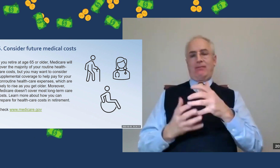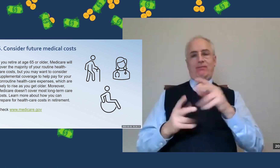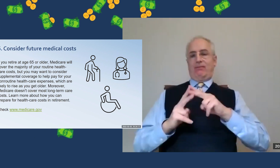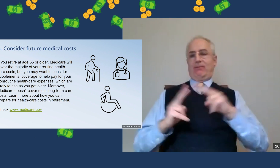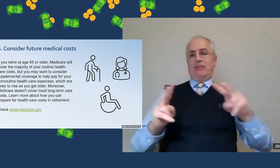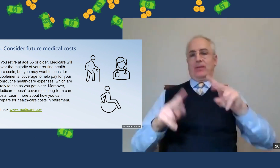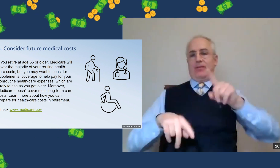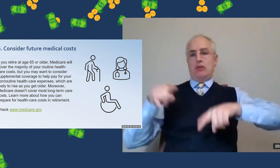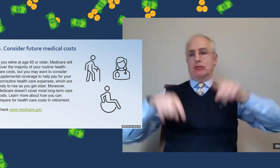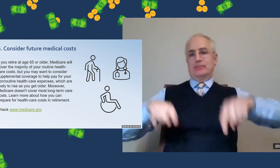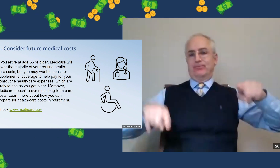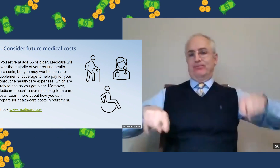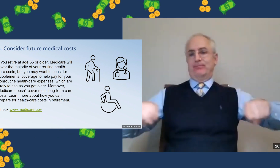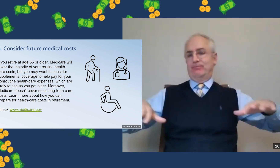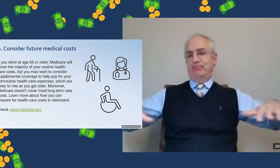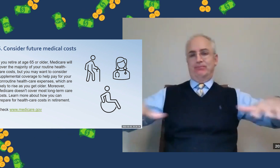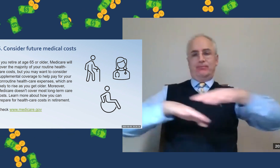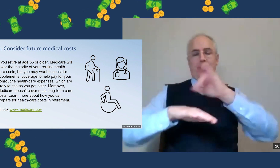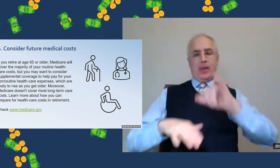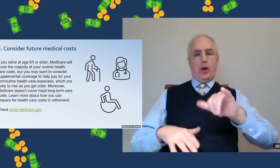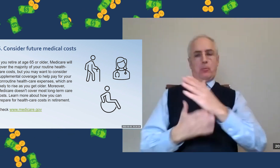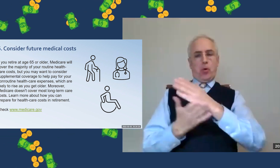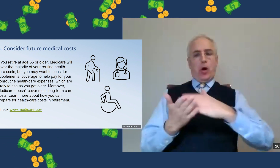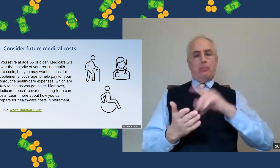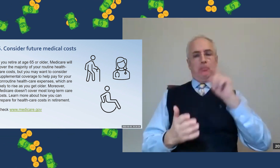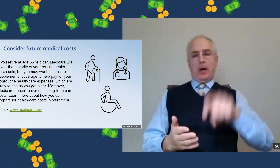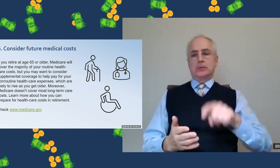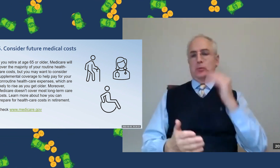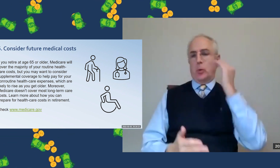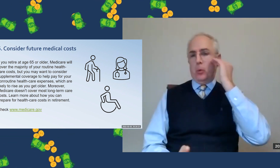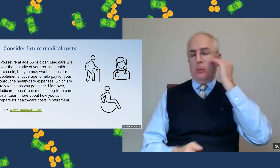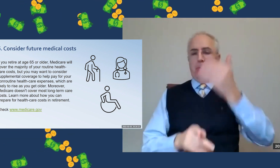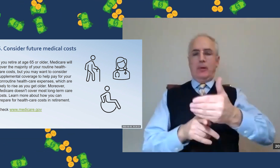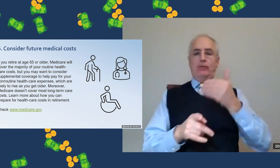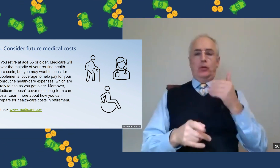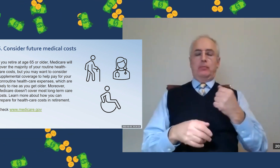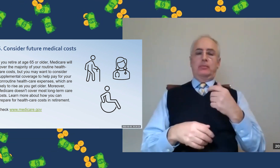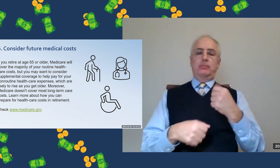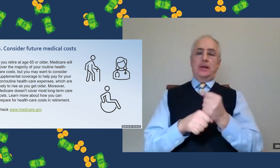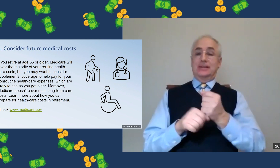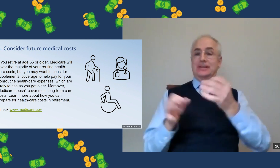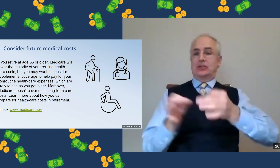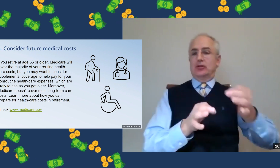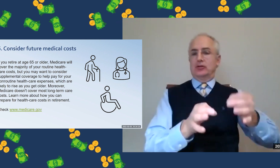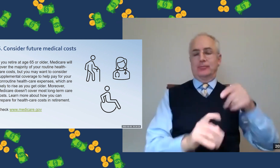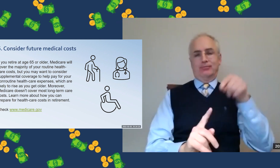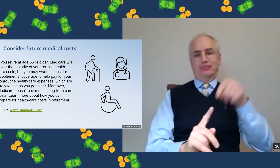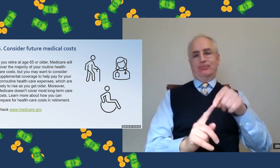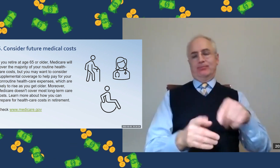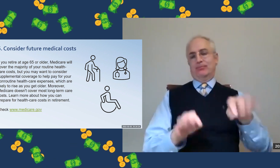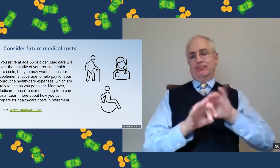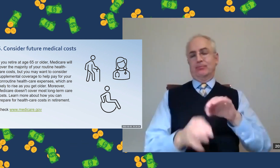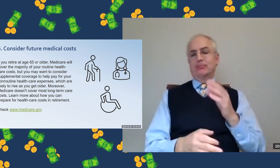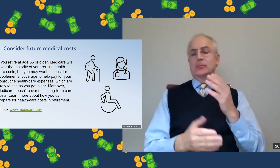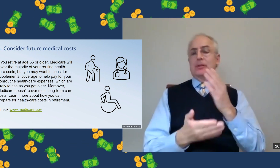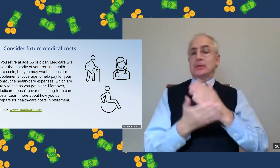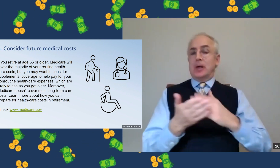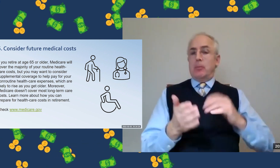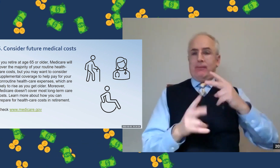So there are so many variable situations when it comes to this health insurance situation, and it's important that you get the